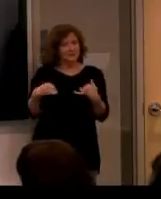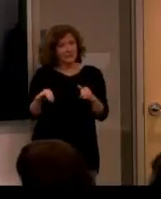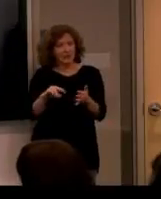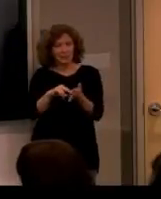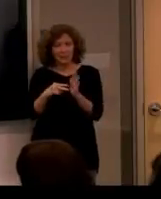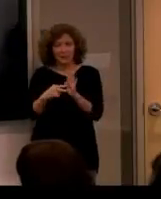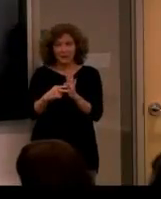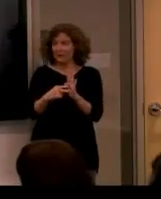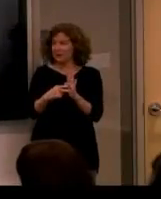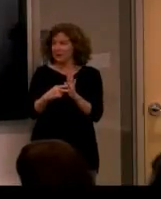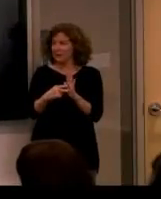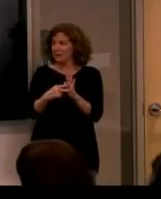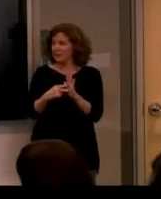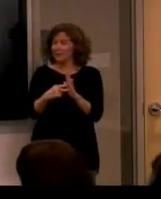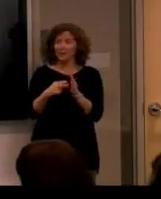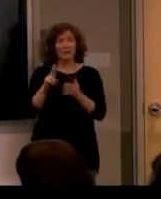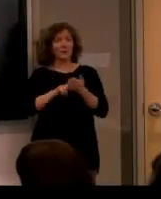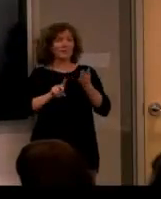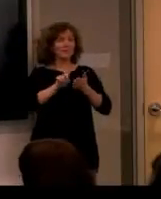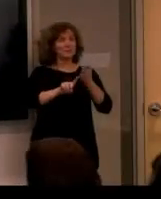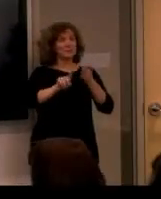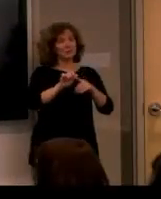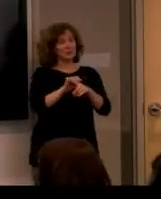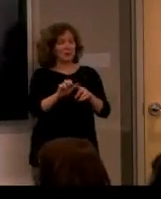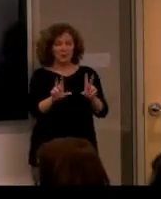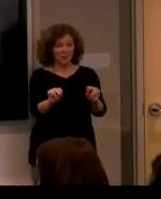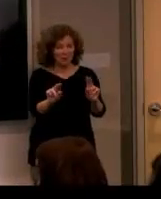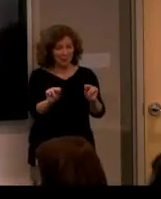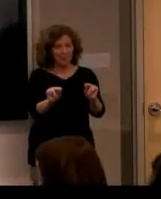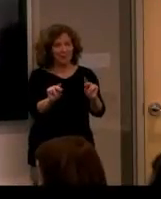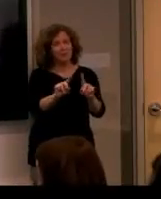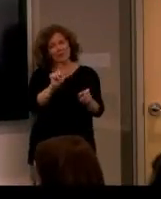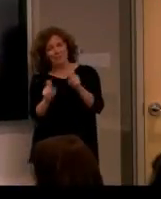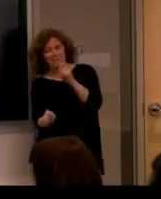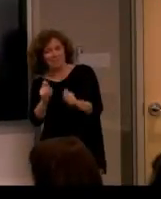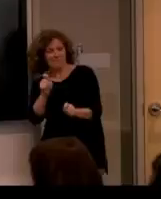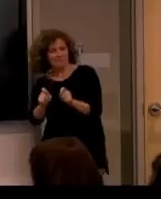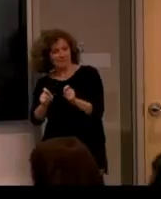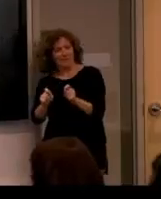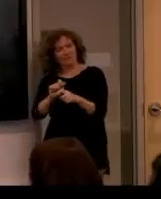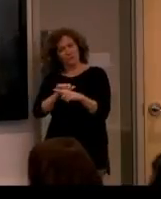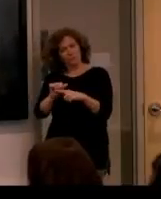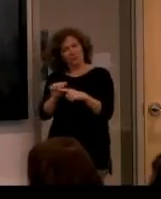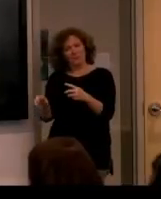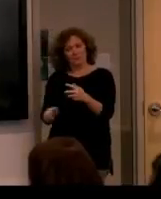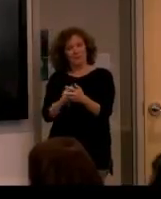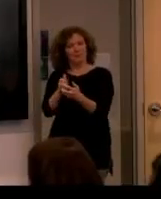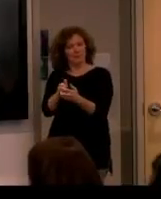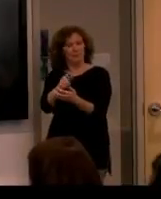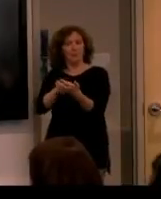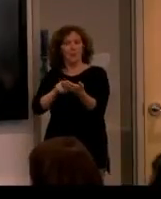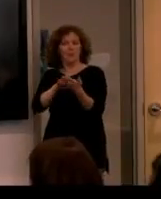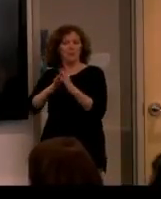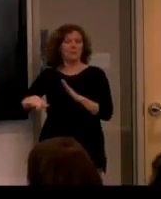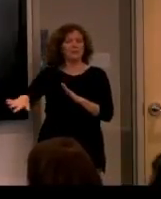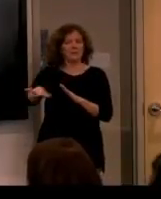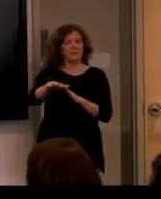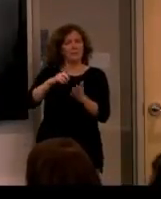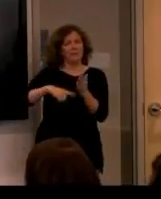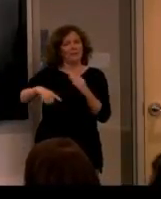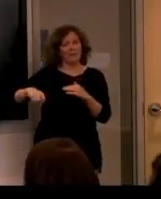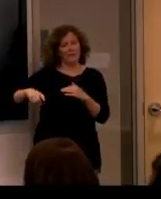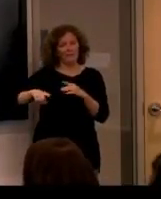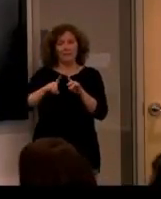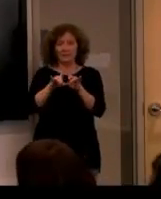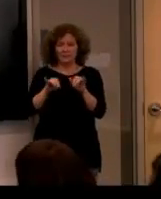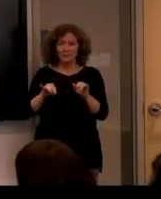like university research training that you would need, you know, training needs to reflect the communities that you're working with too. But